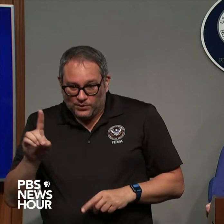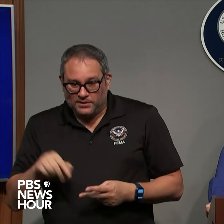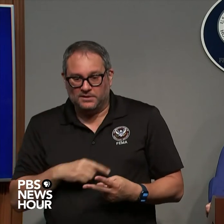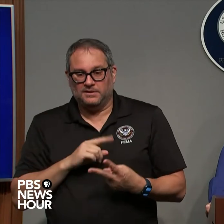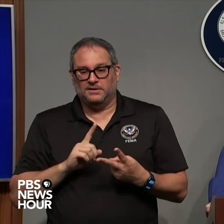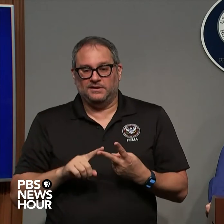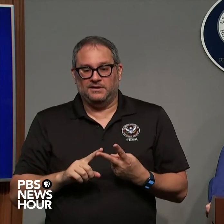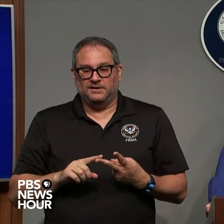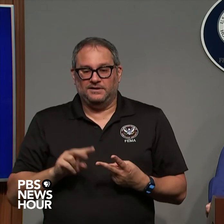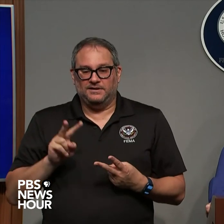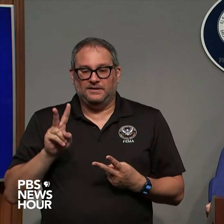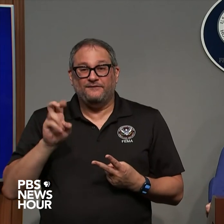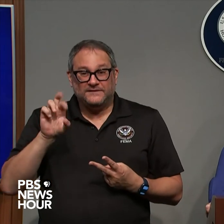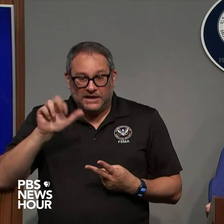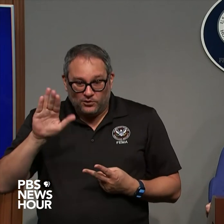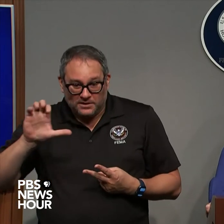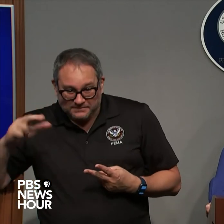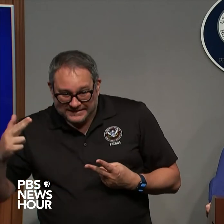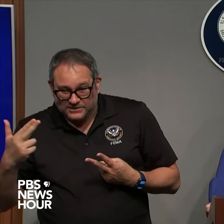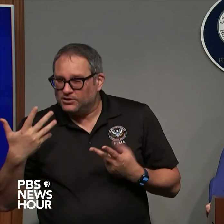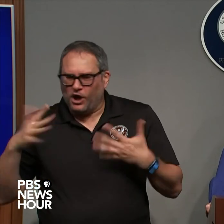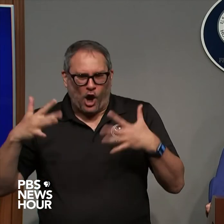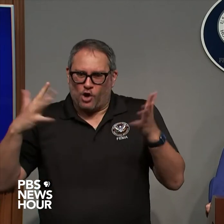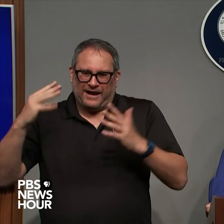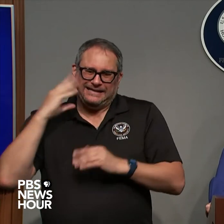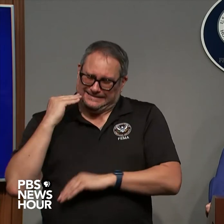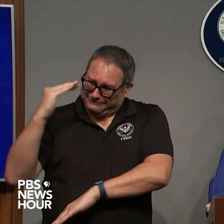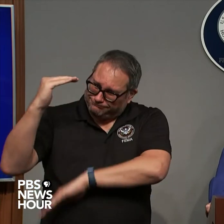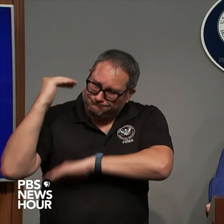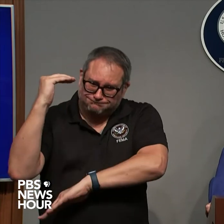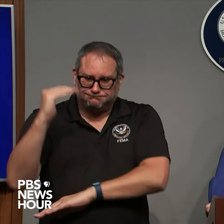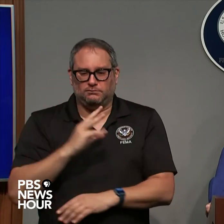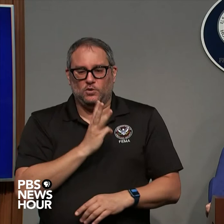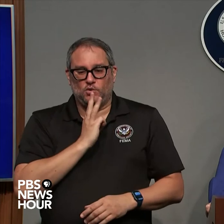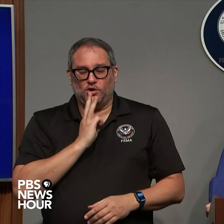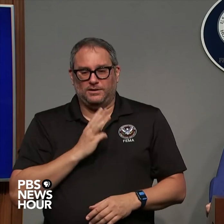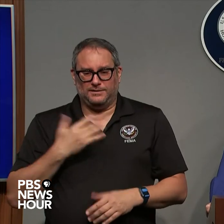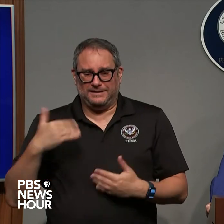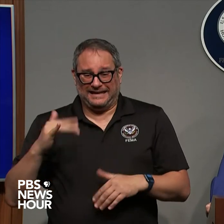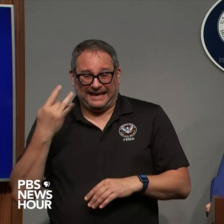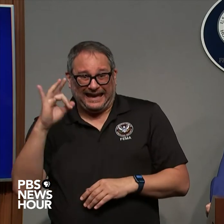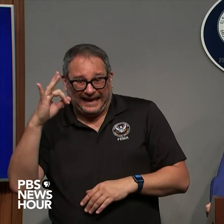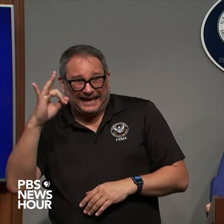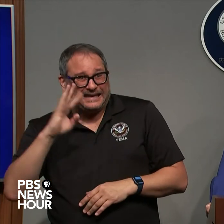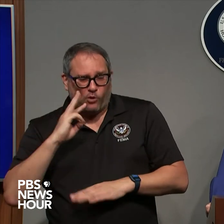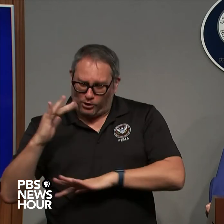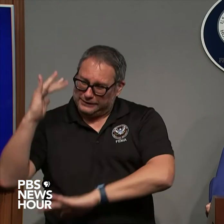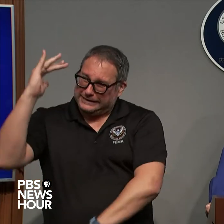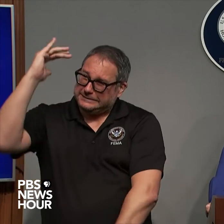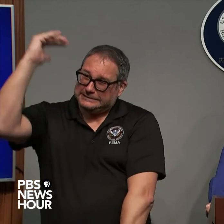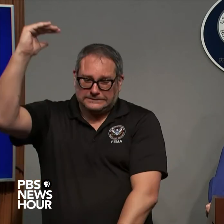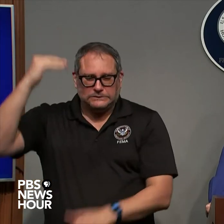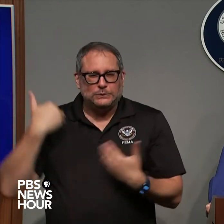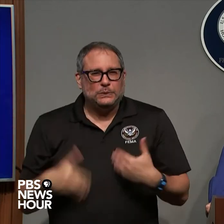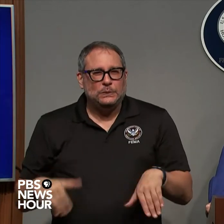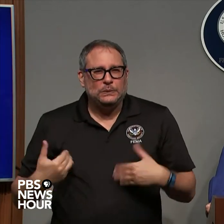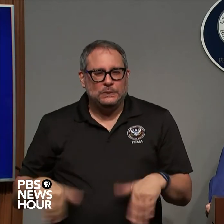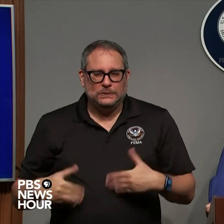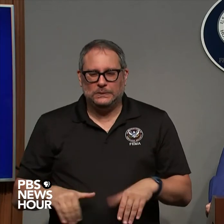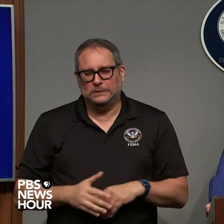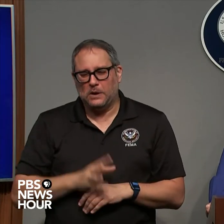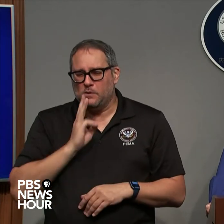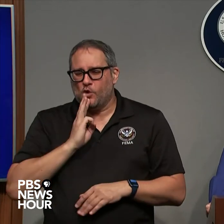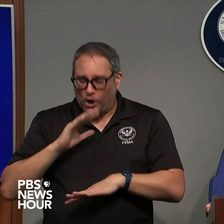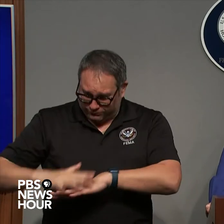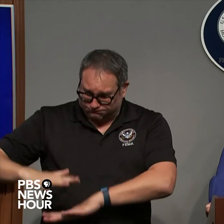surge that's above ground that's up your pant leg that's a lot of water that's a dangerous life-threatening amount of storm